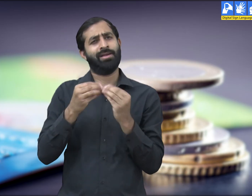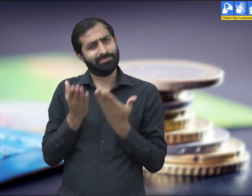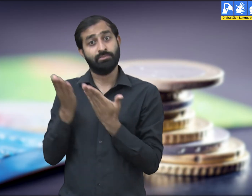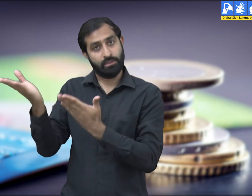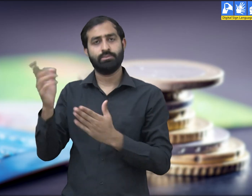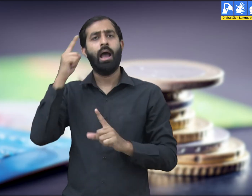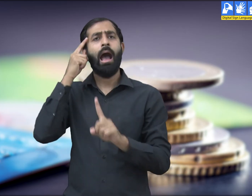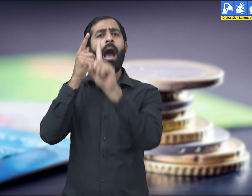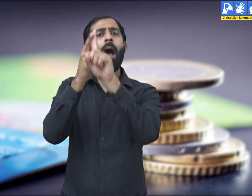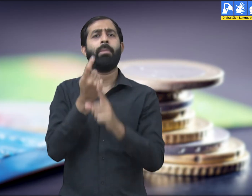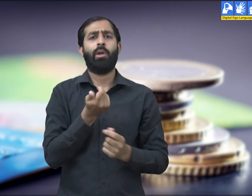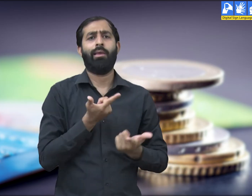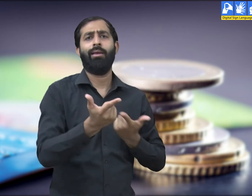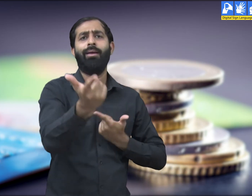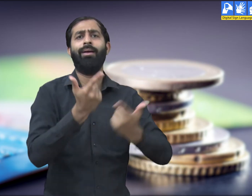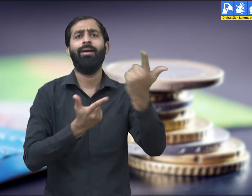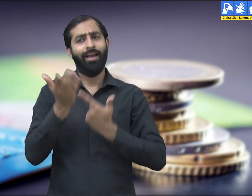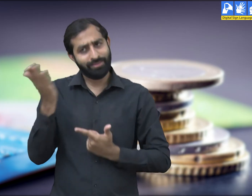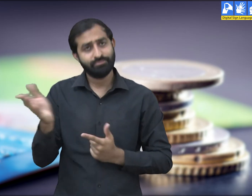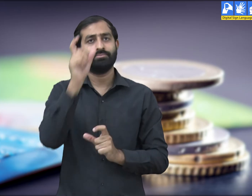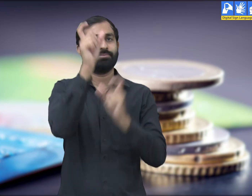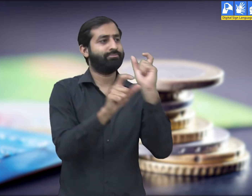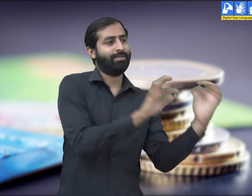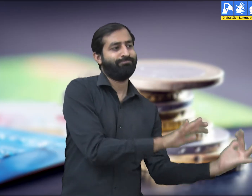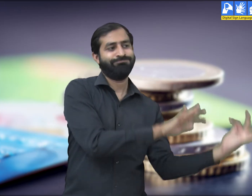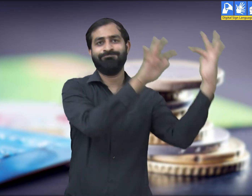villagers take loan from local money lenders for agriculture etc.